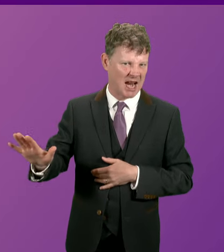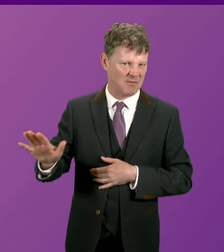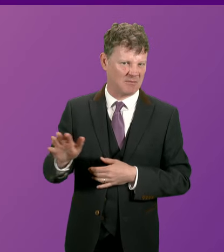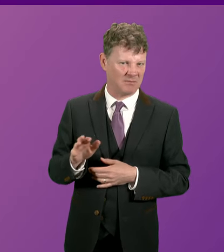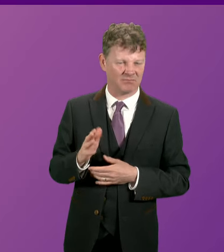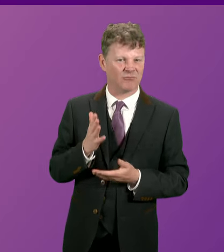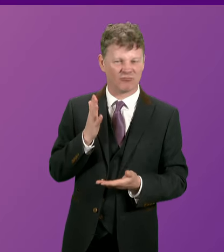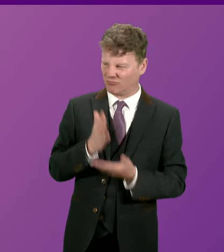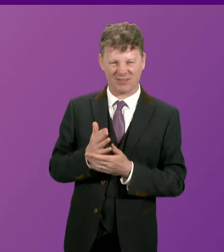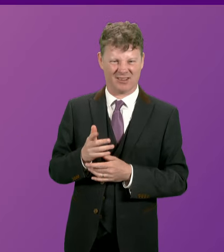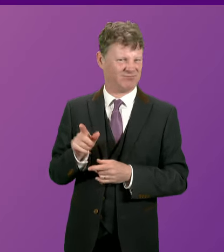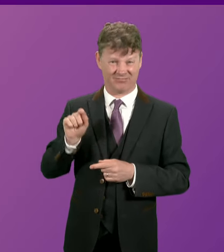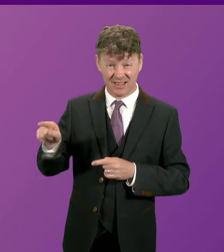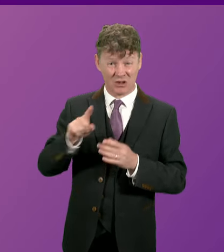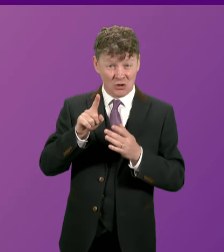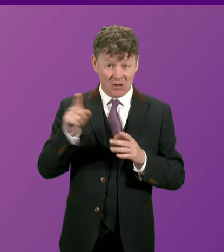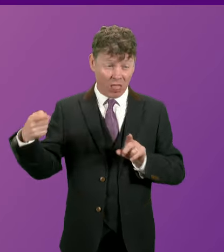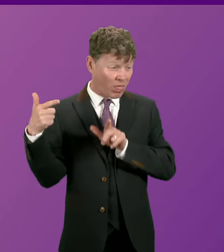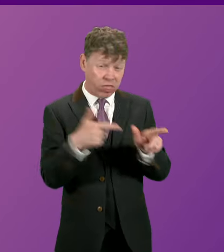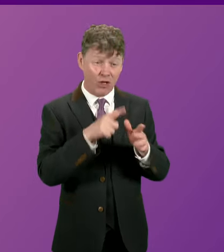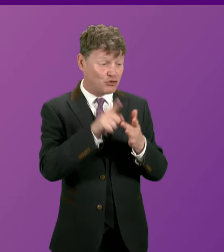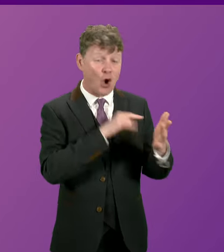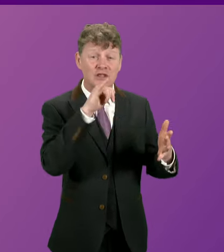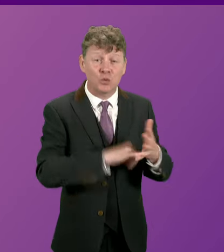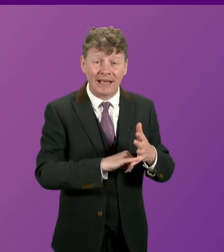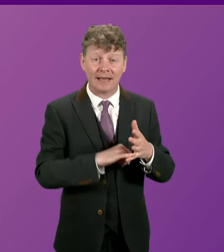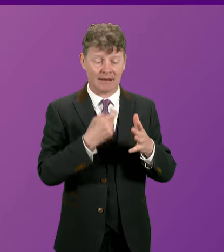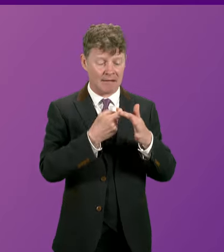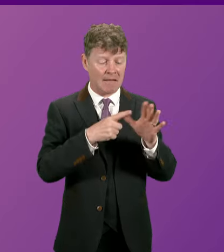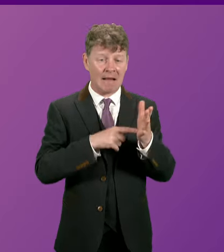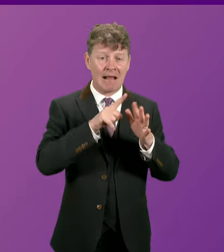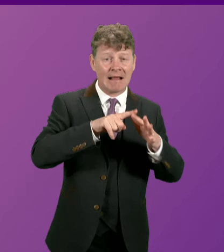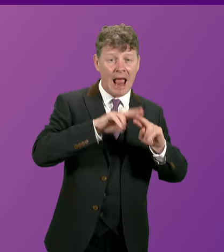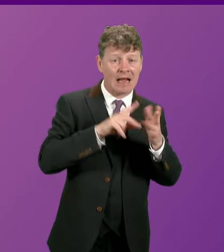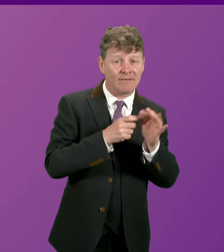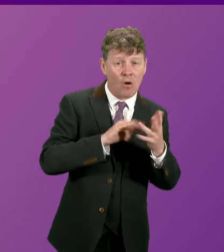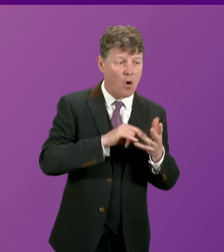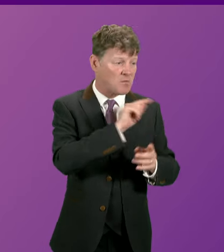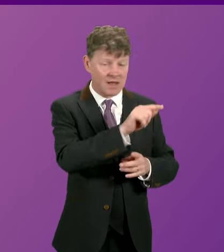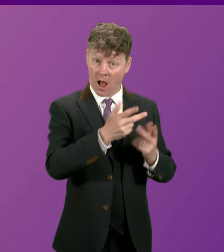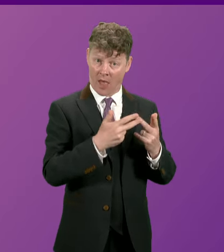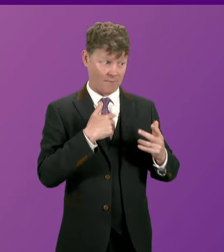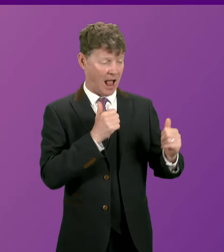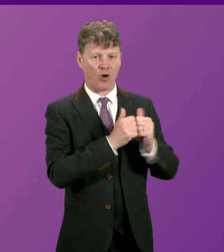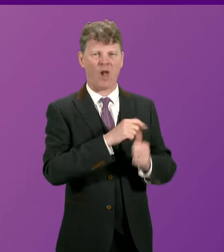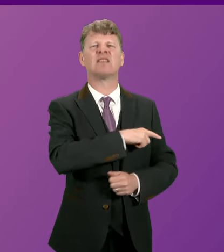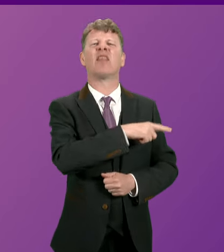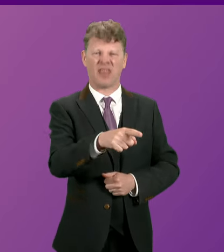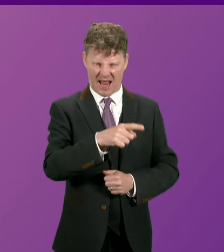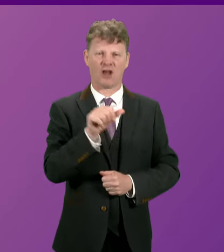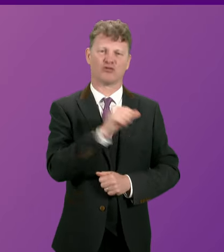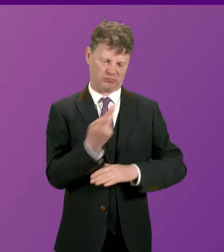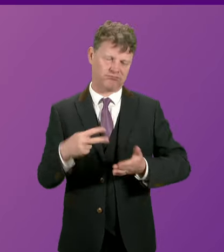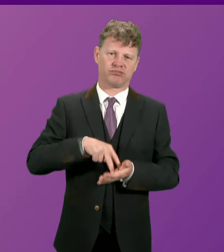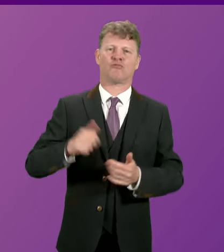a disgrace. So be it John Swinney, be it Kate Forbes or any one of my colleagues, they can stand proudly on their